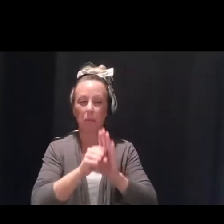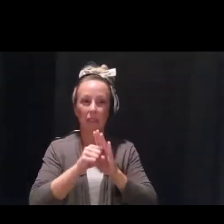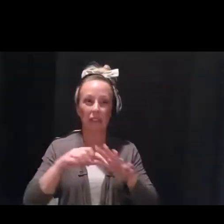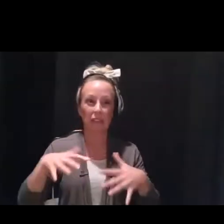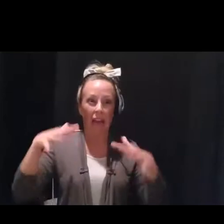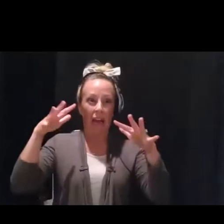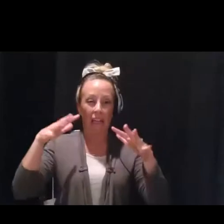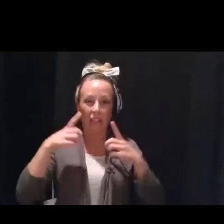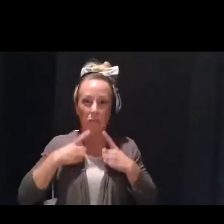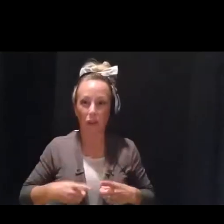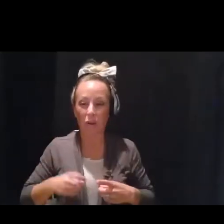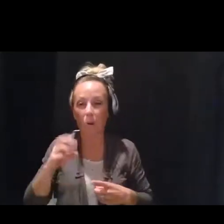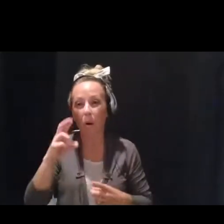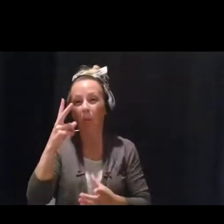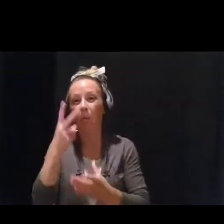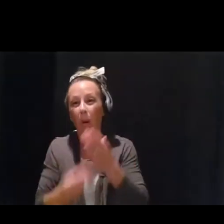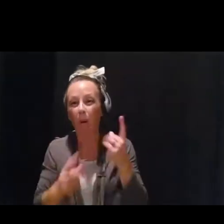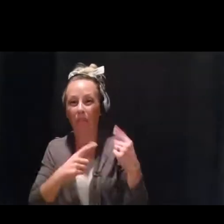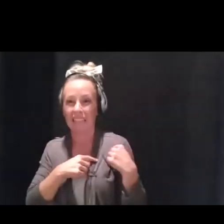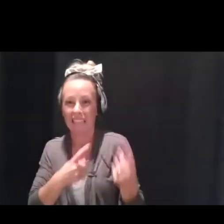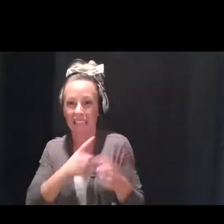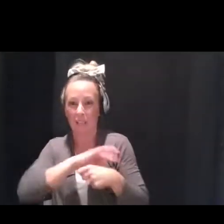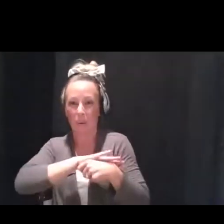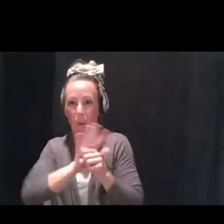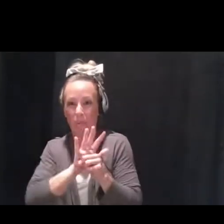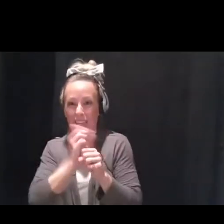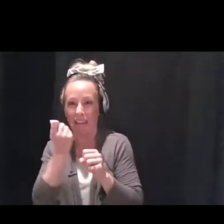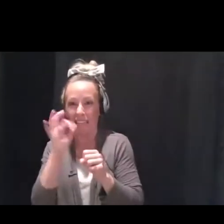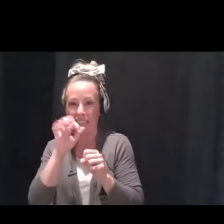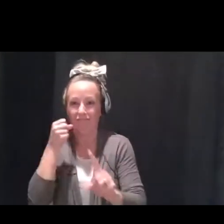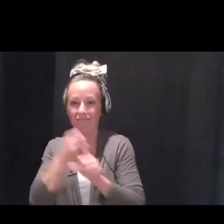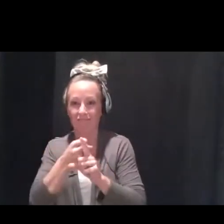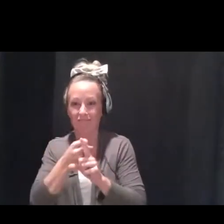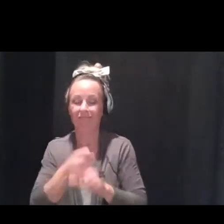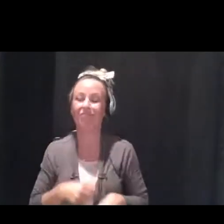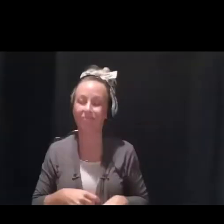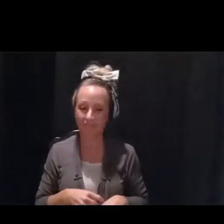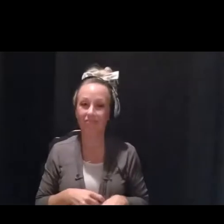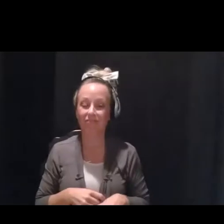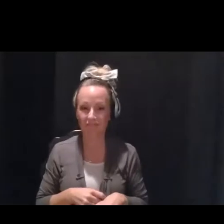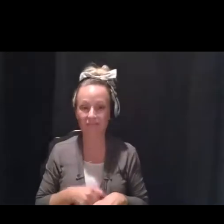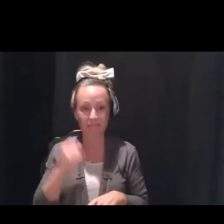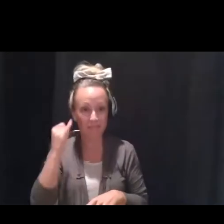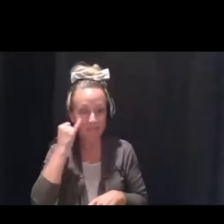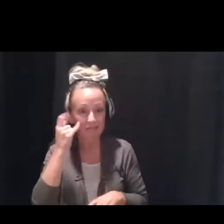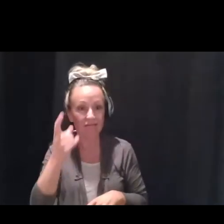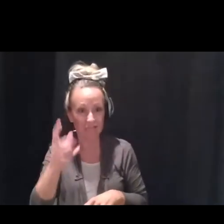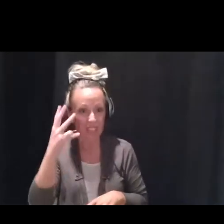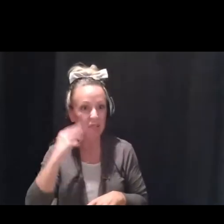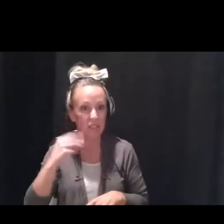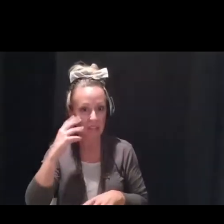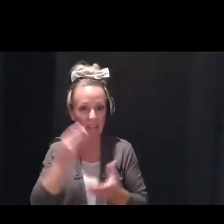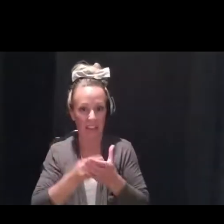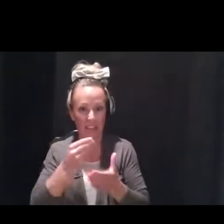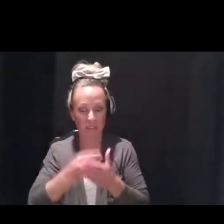both since the pandemic began. And for those that we're experiencing and are experiencing financial difficulties, that figure